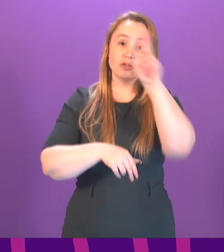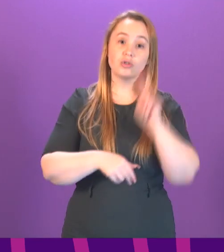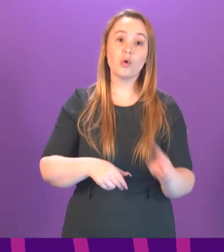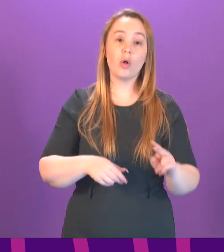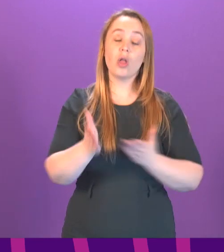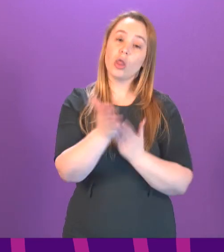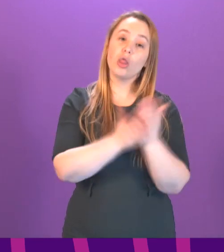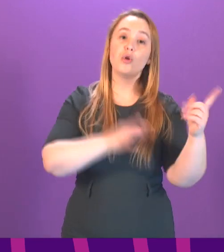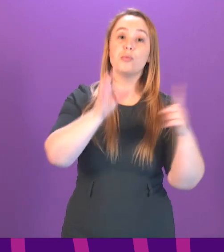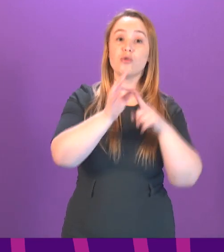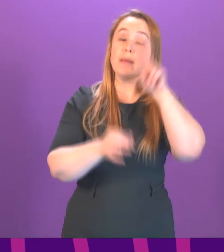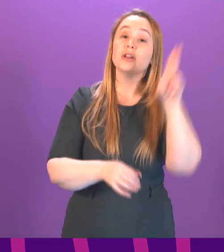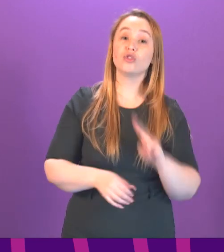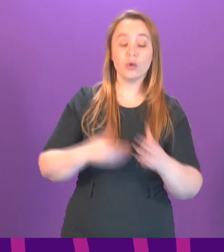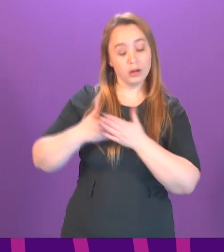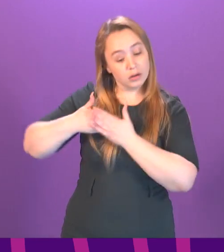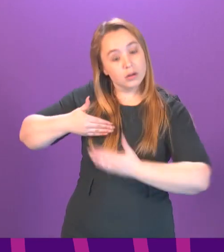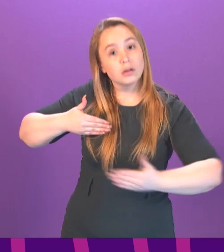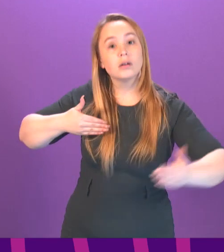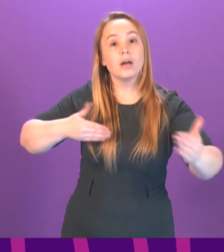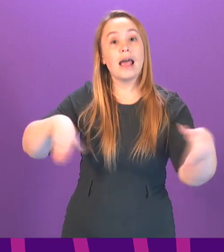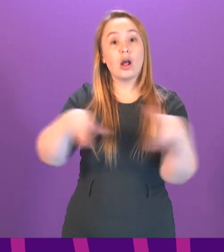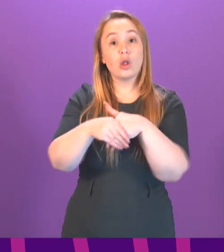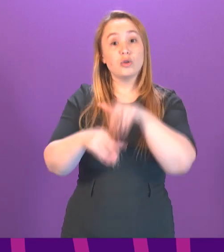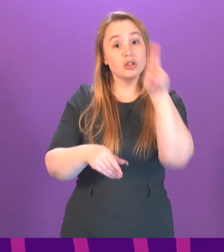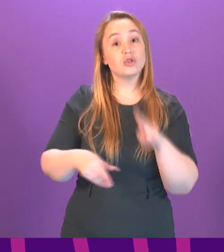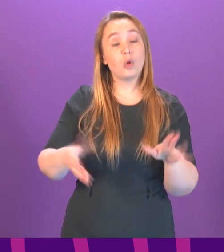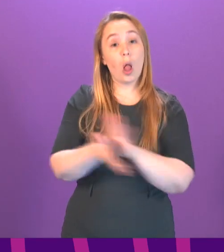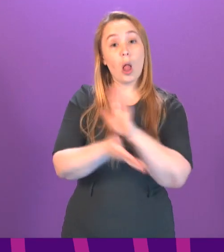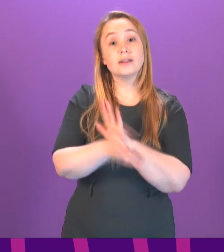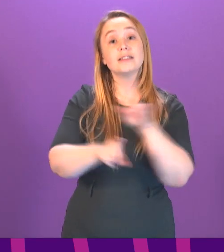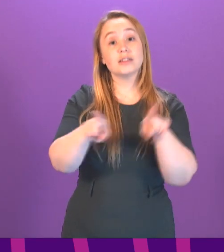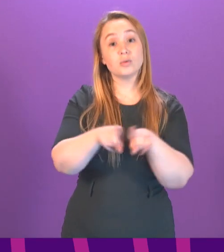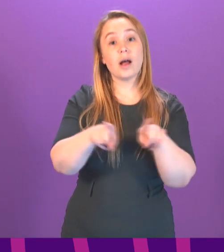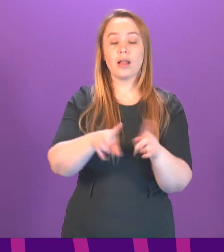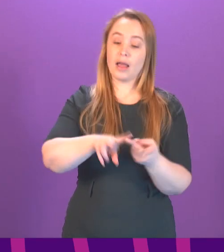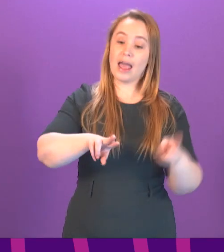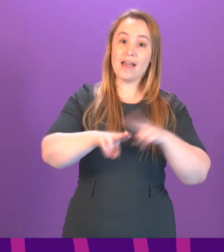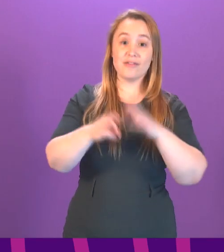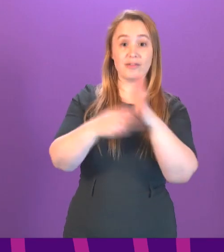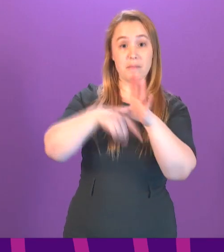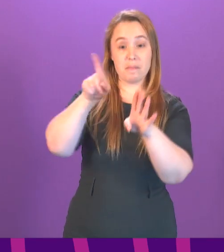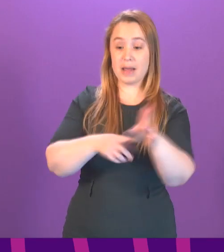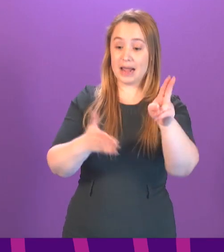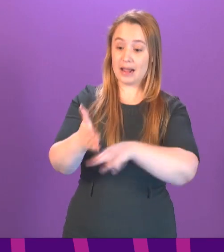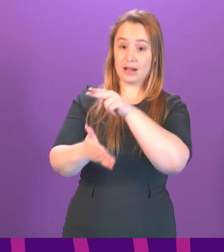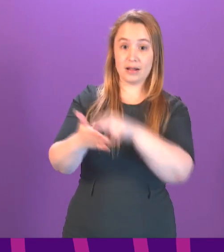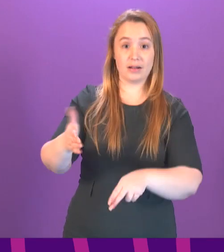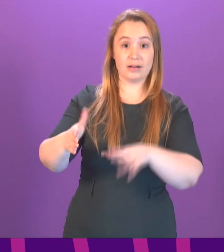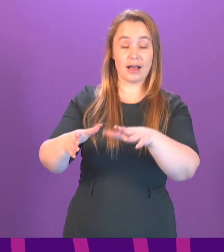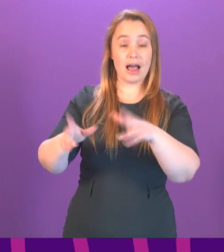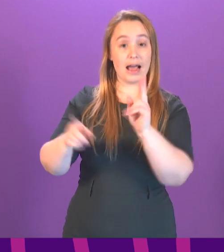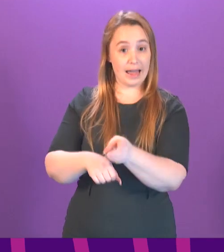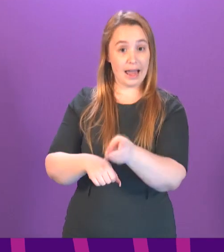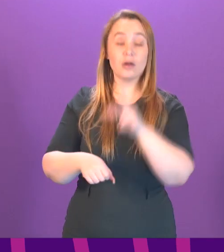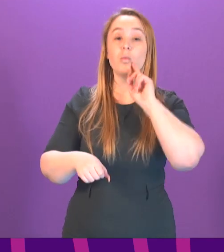right throughout the year, including school holidays. If we are re-elected in the election in May, we have taken steps throughout